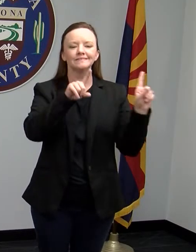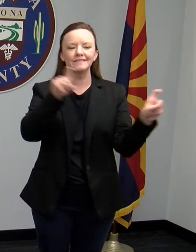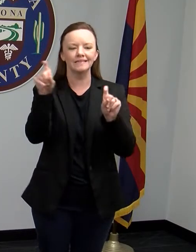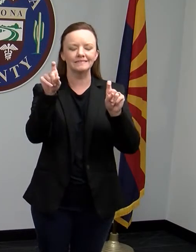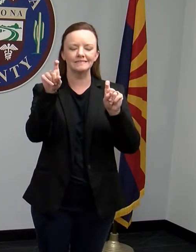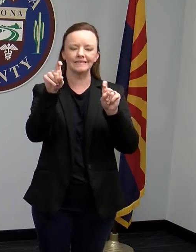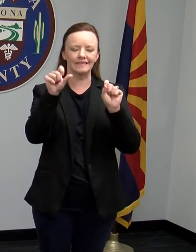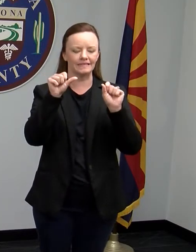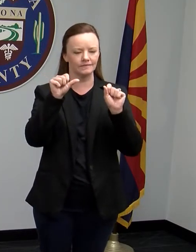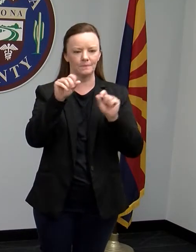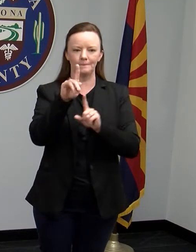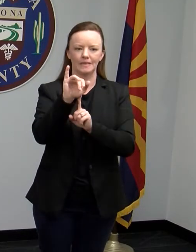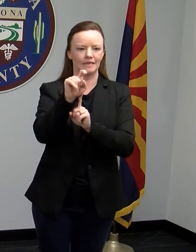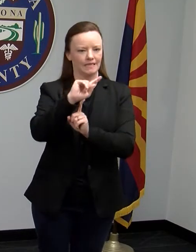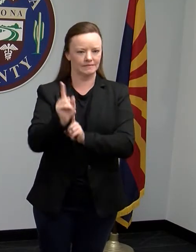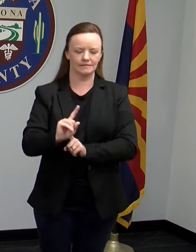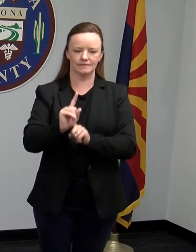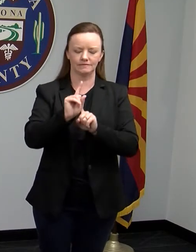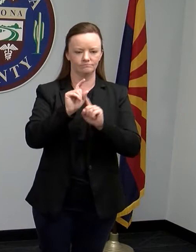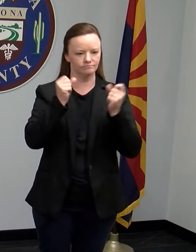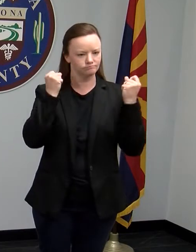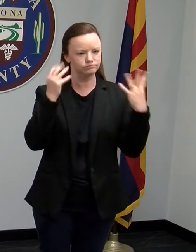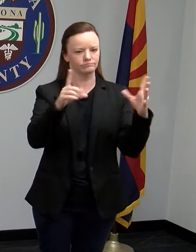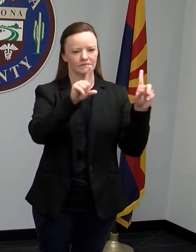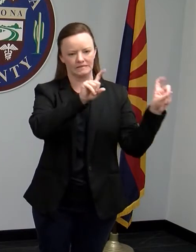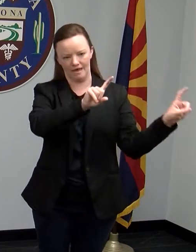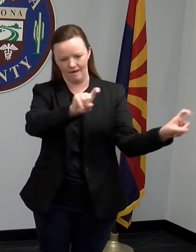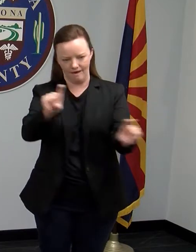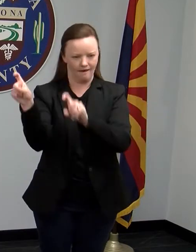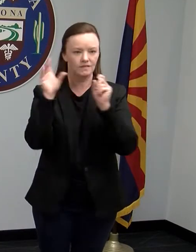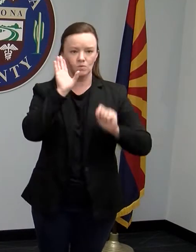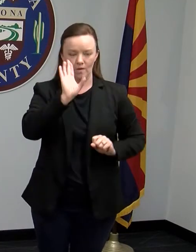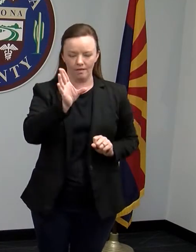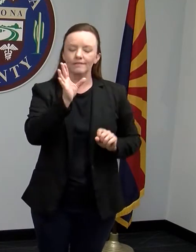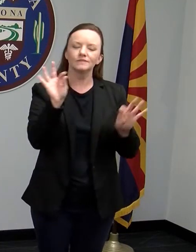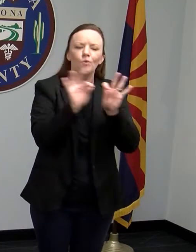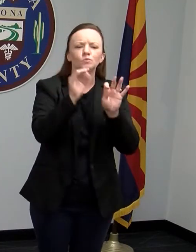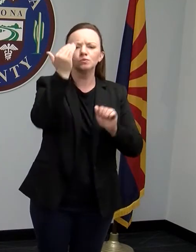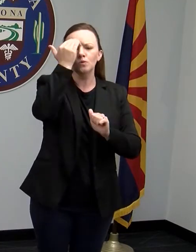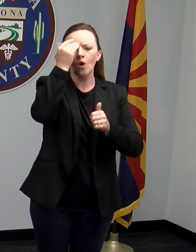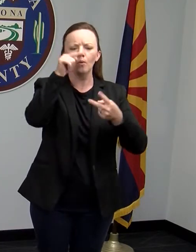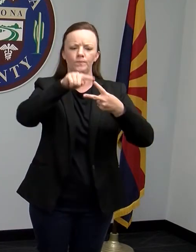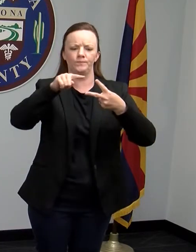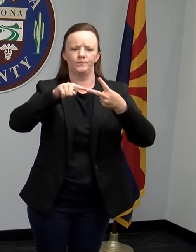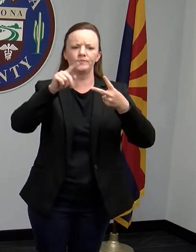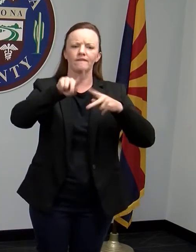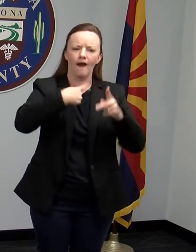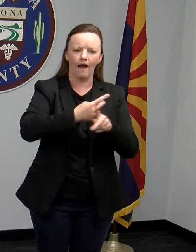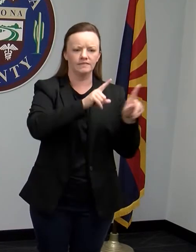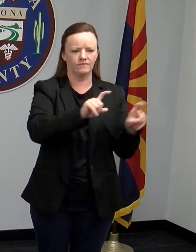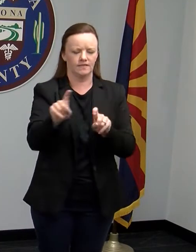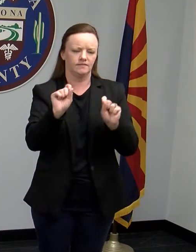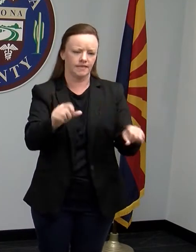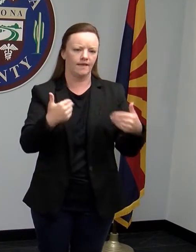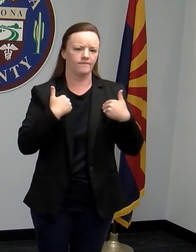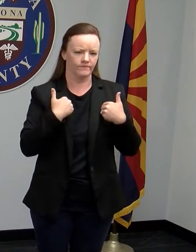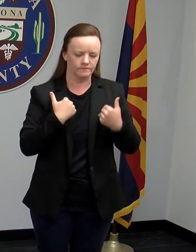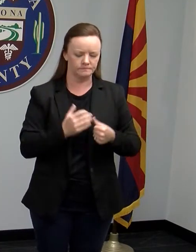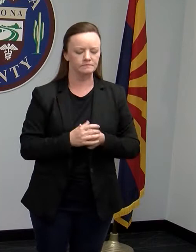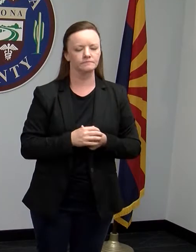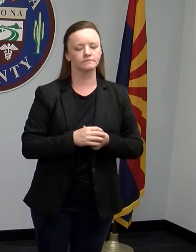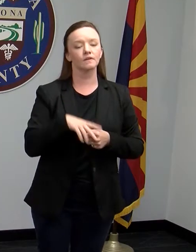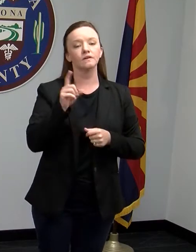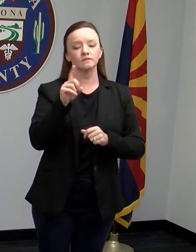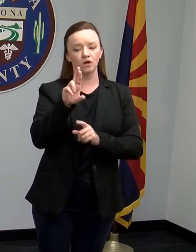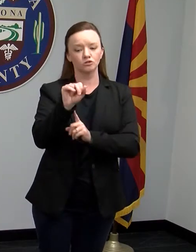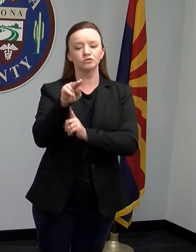Saturday. And so it's important to know what kind of tests are out there from healthcare providers. Um, so